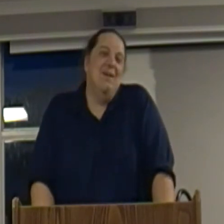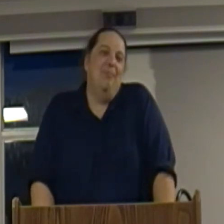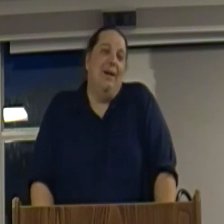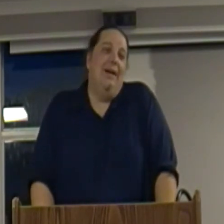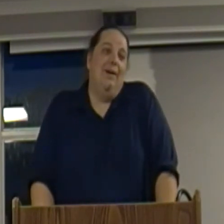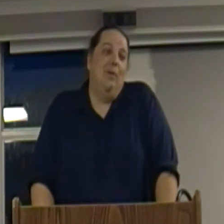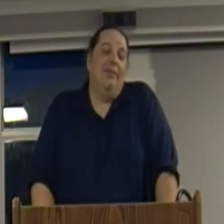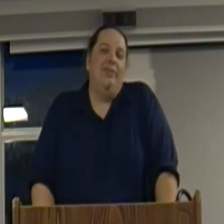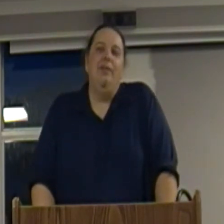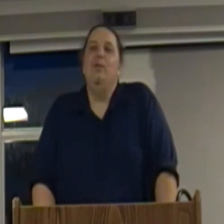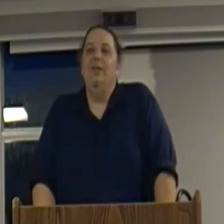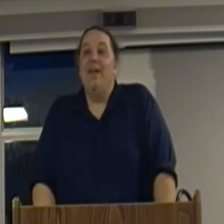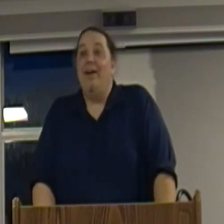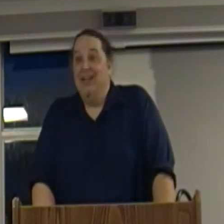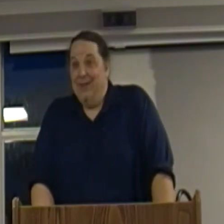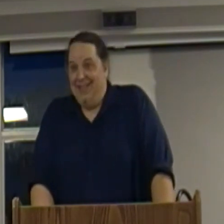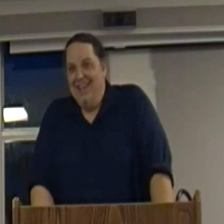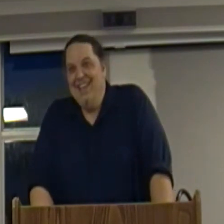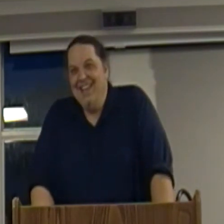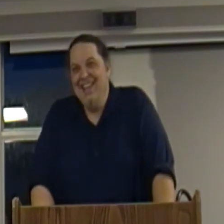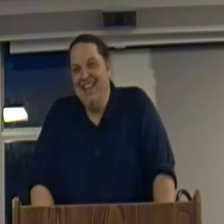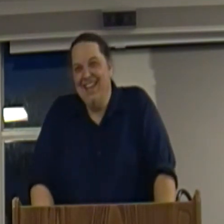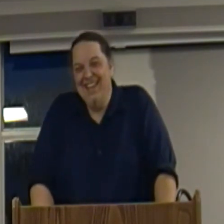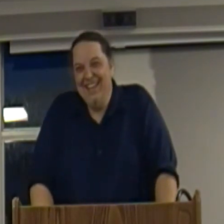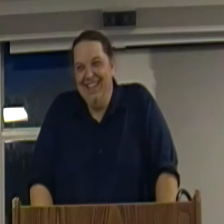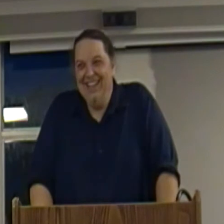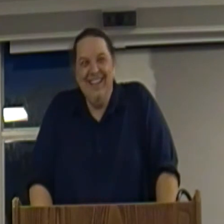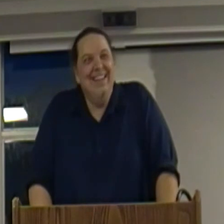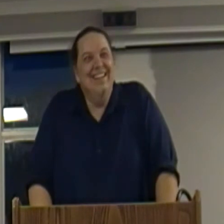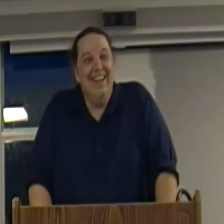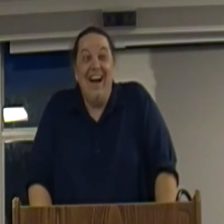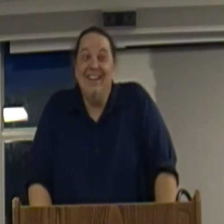But, we'll see who wins that argument. Mother Earth. Yeah.